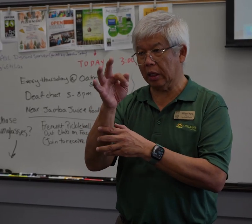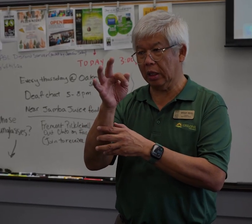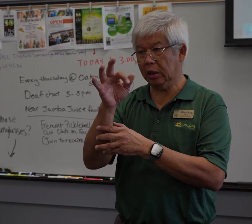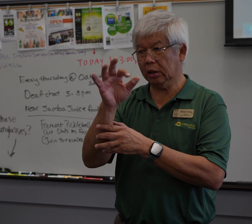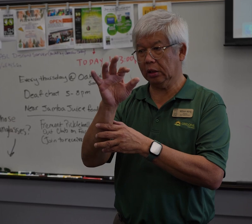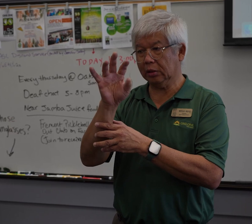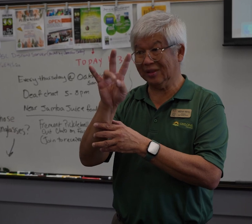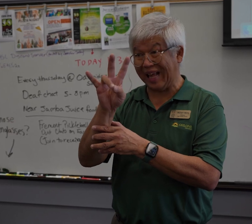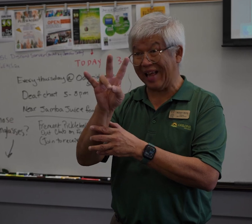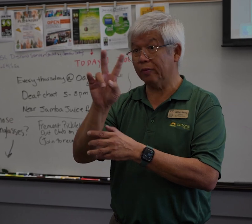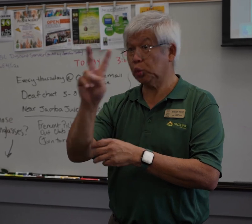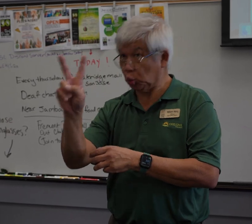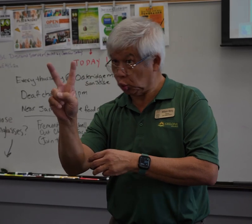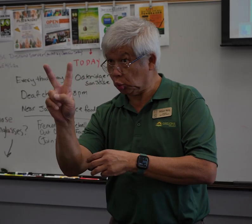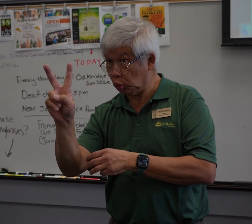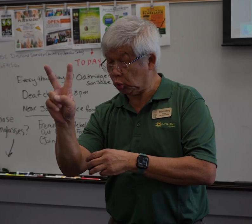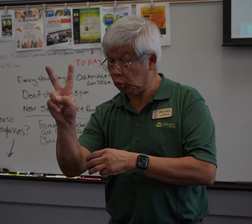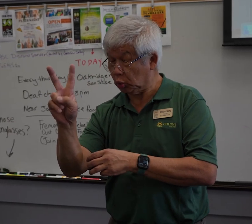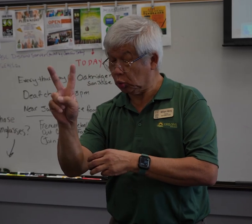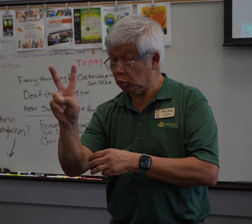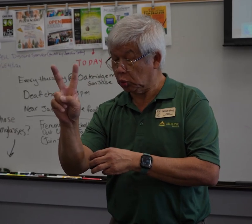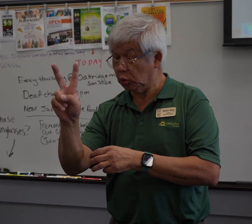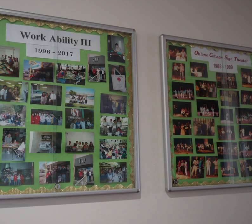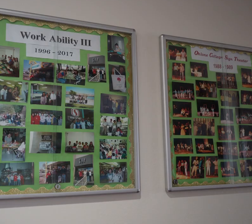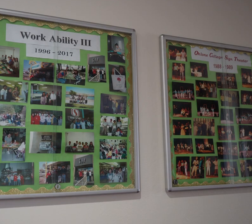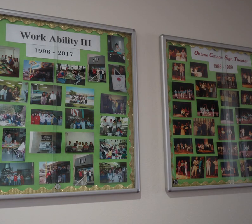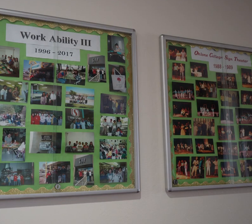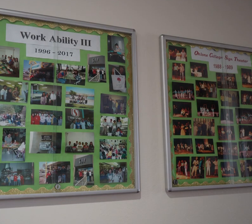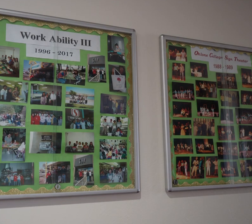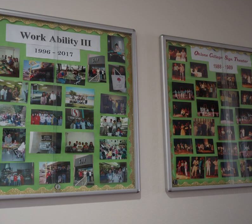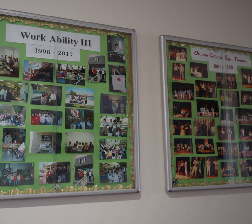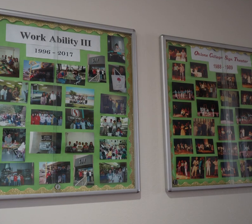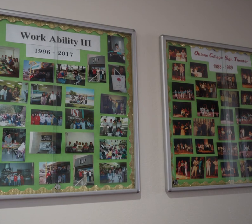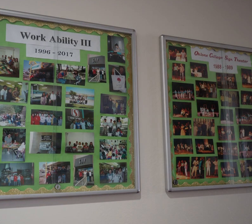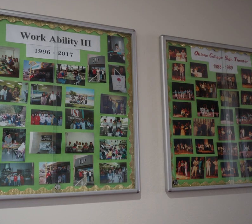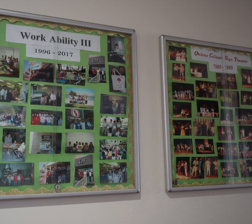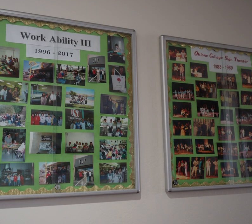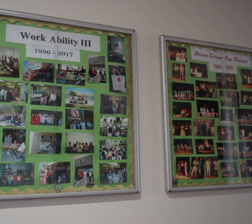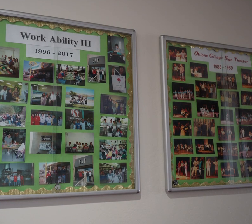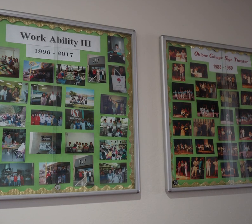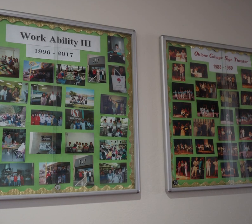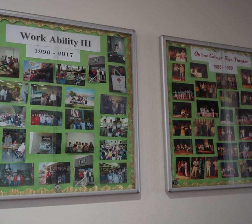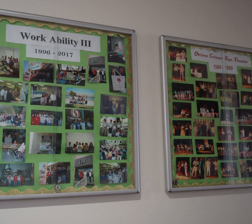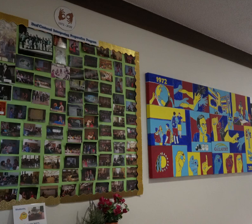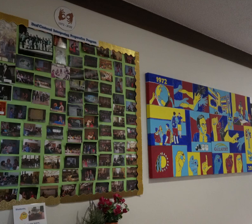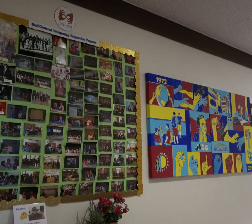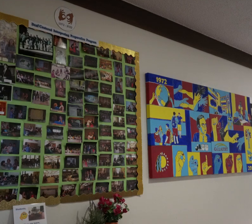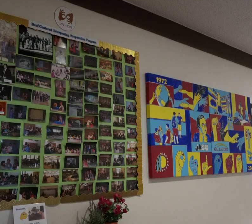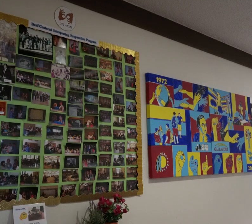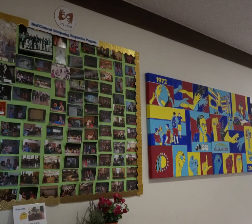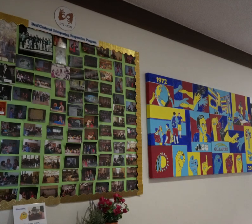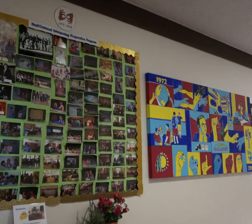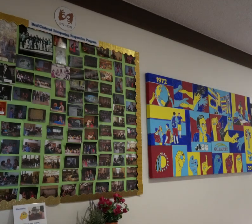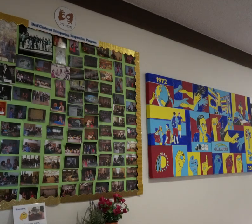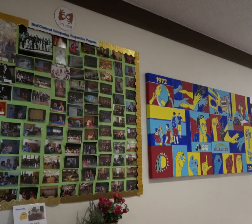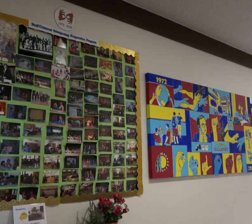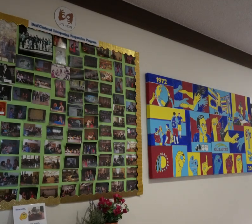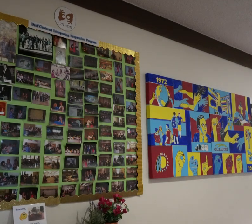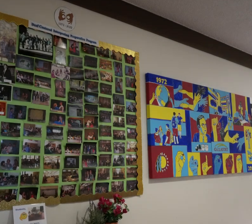In 1972, George Adeltweed saw that the